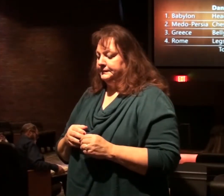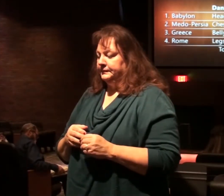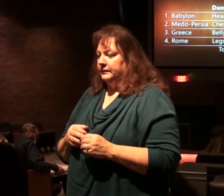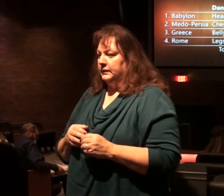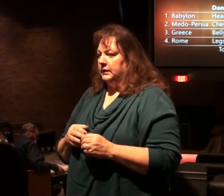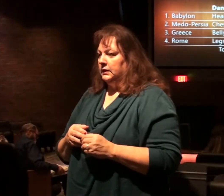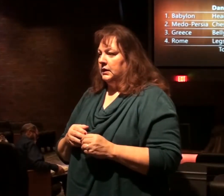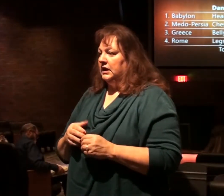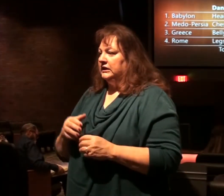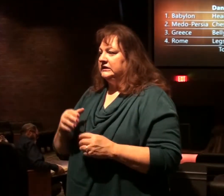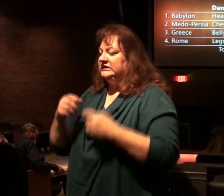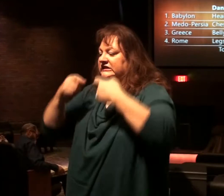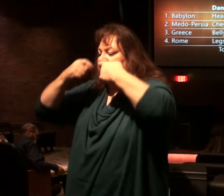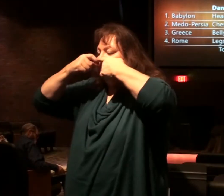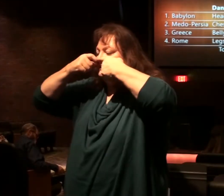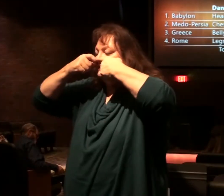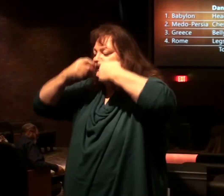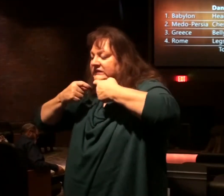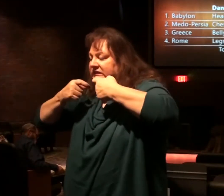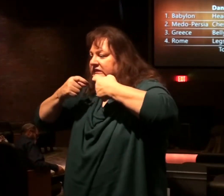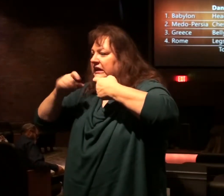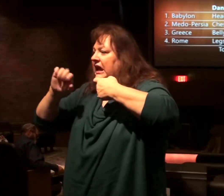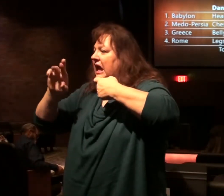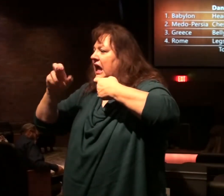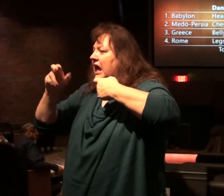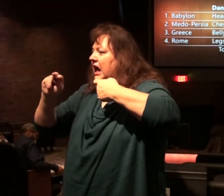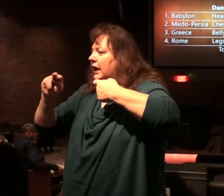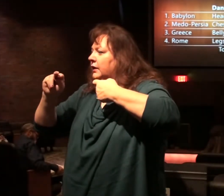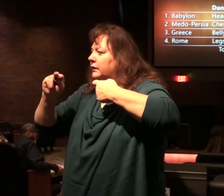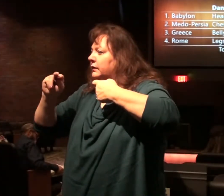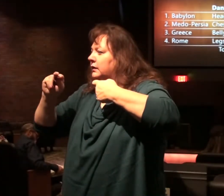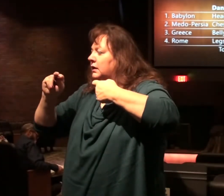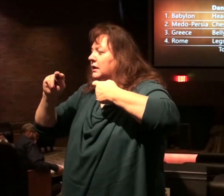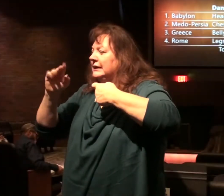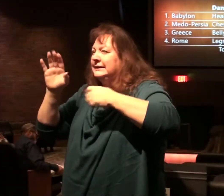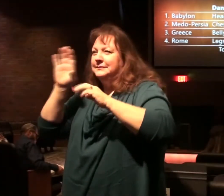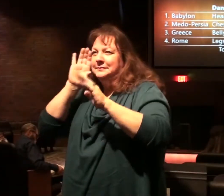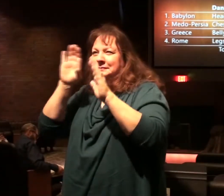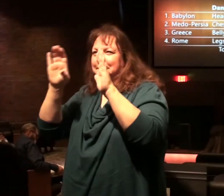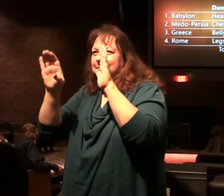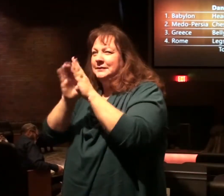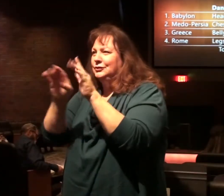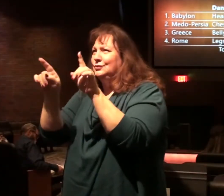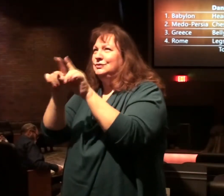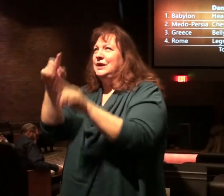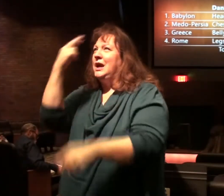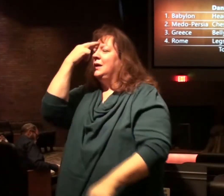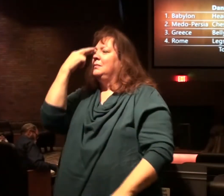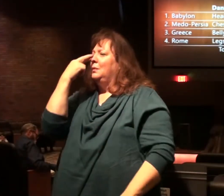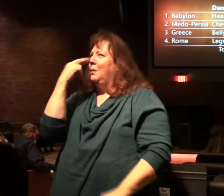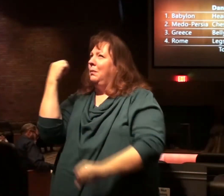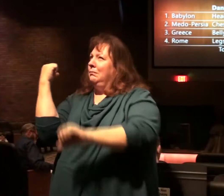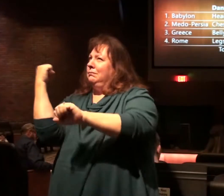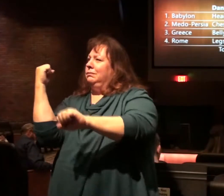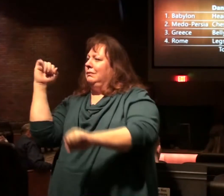It had large iron teeth. So the same kind of picture in Rome in Rome was iron in chapter two